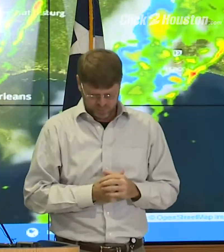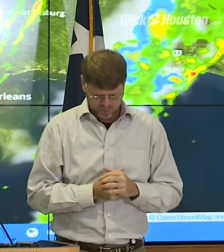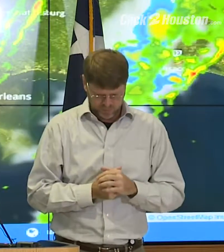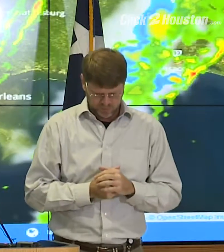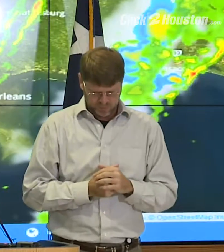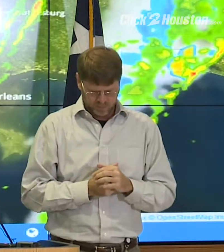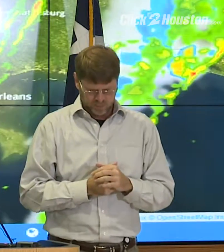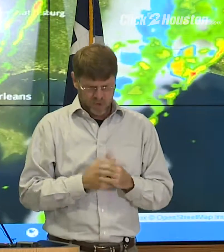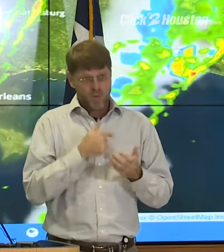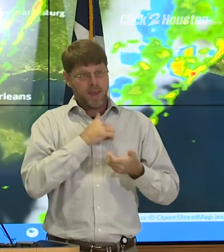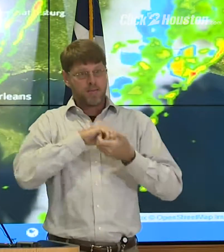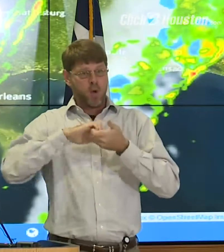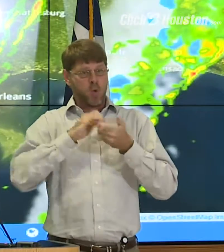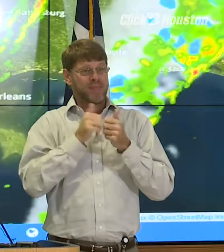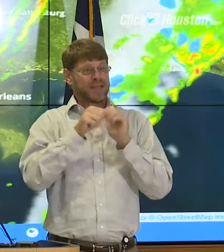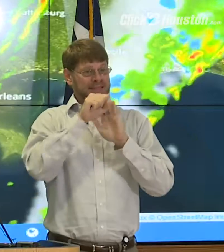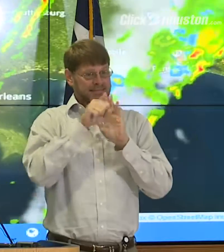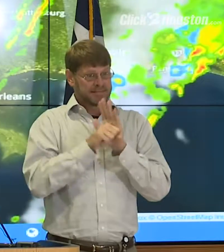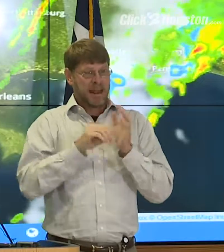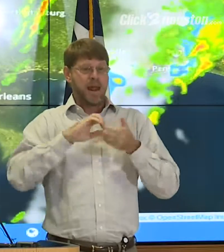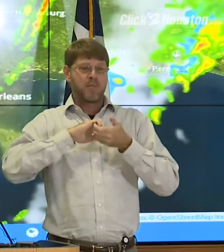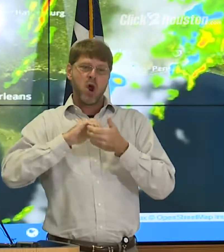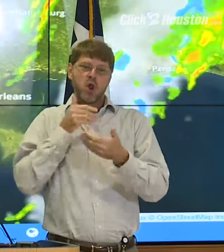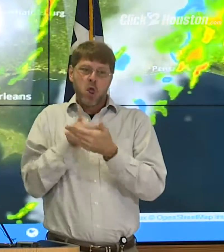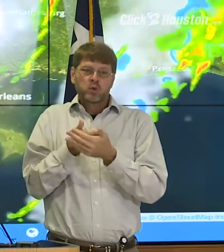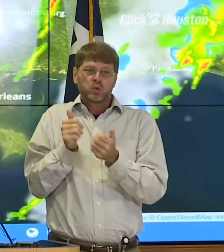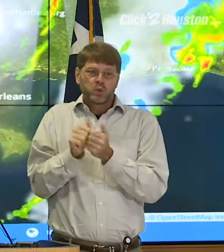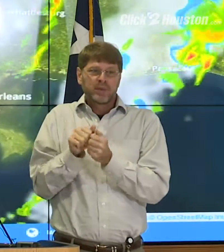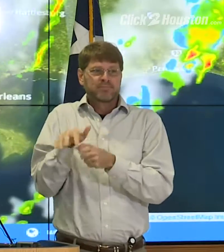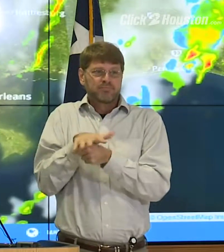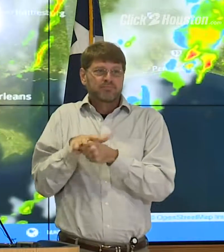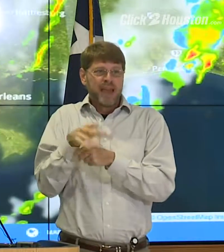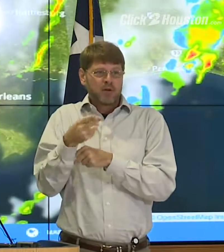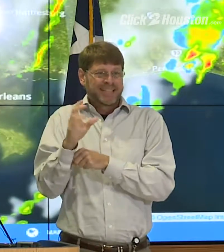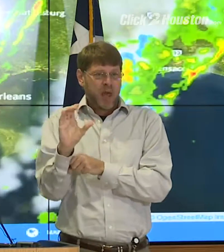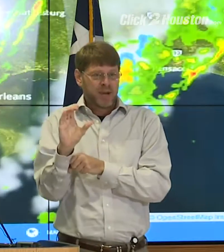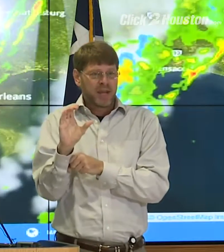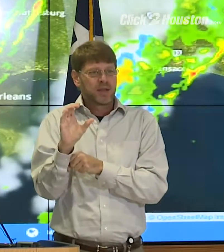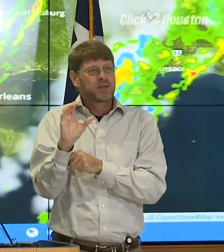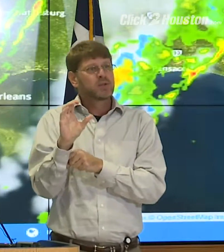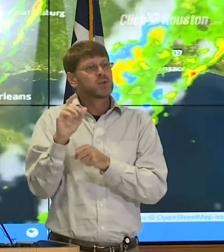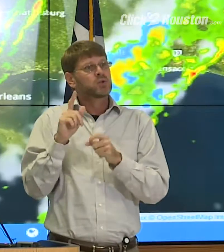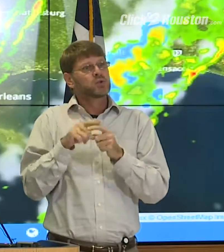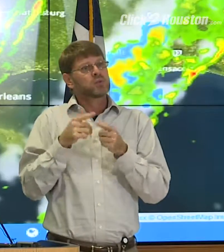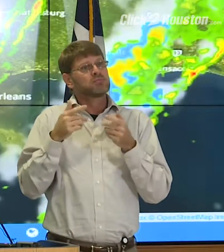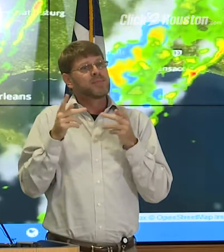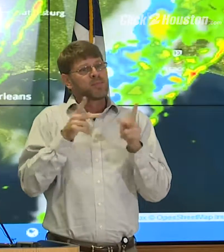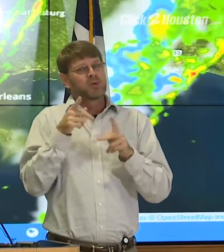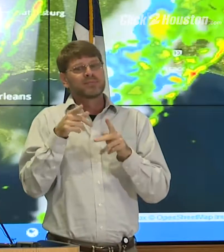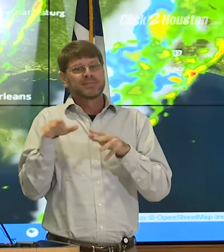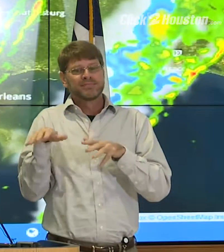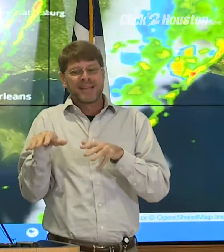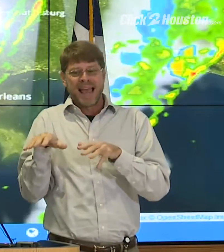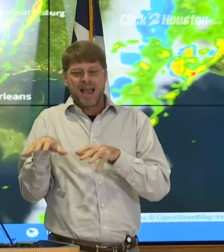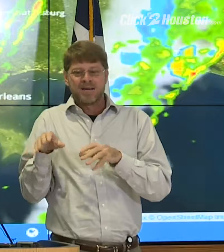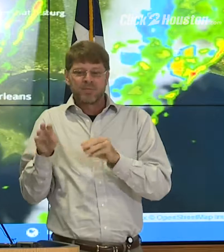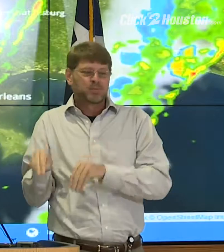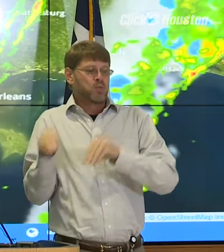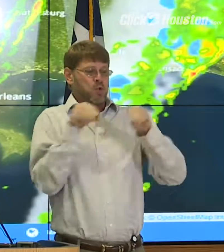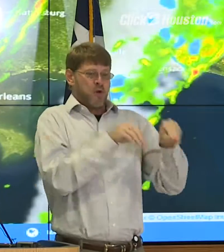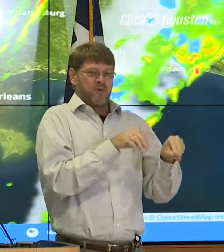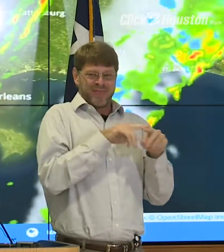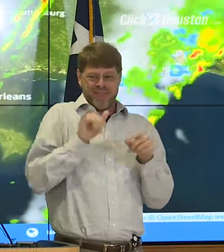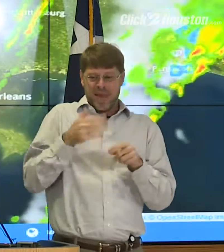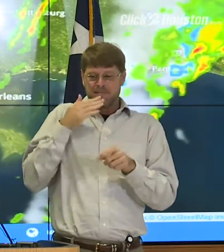What we are partnering with the state and partnering very closely with Harris County is to get people out of the situations they find